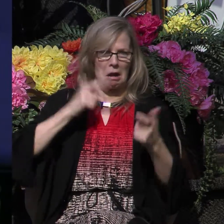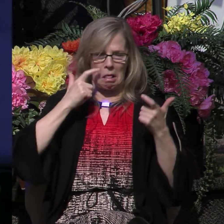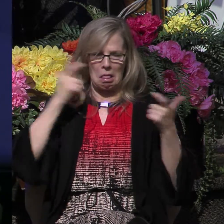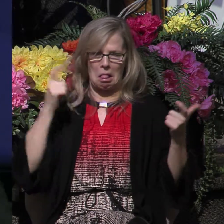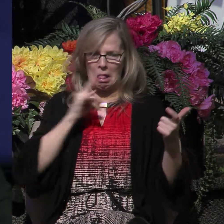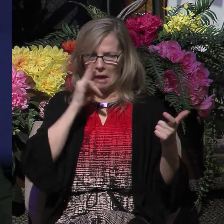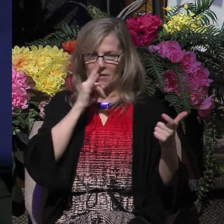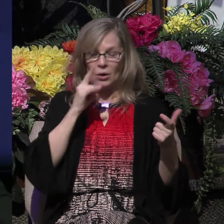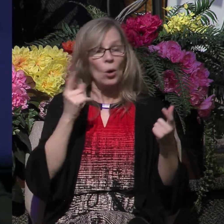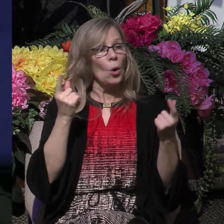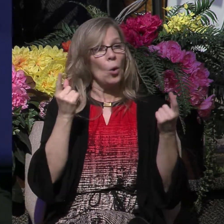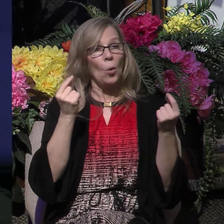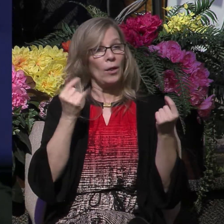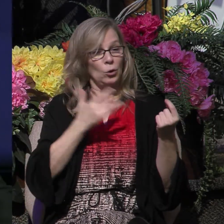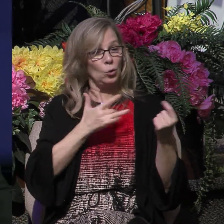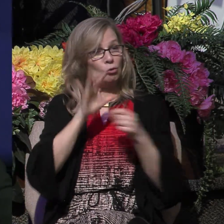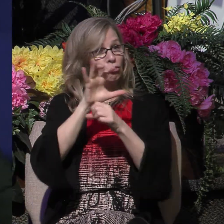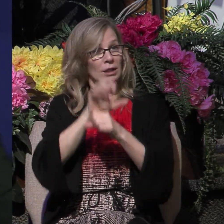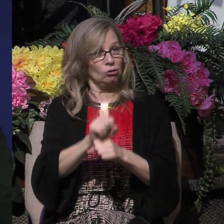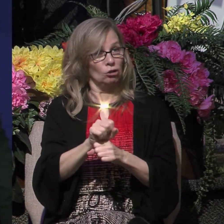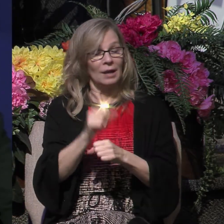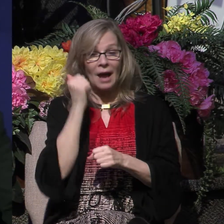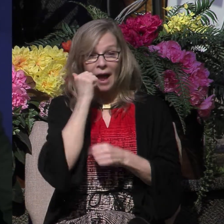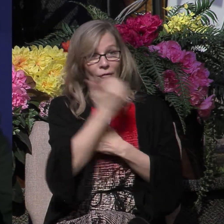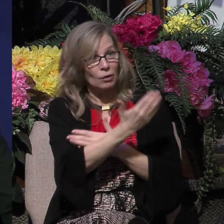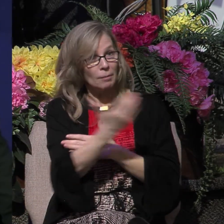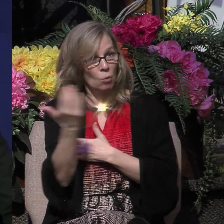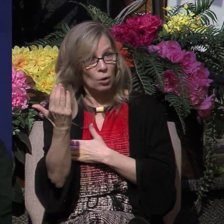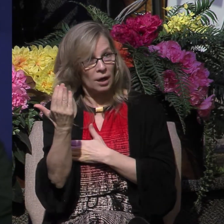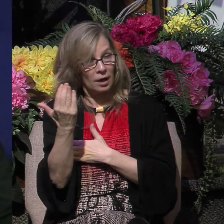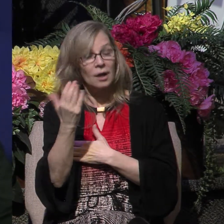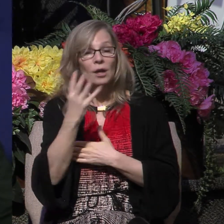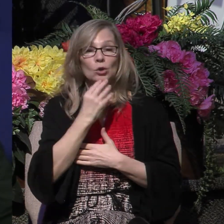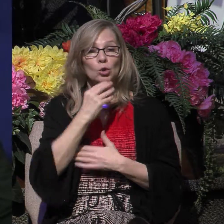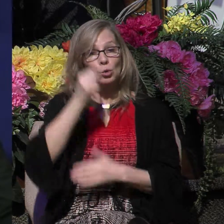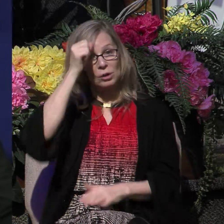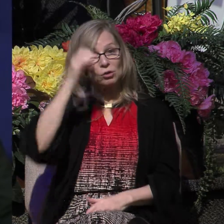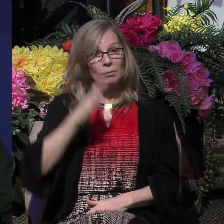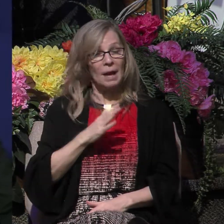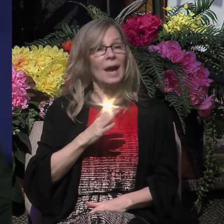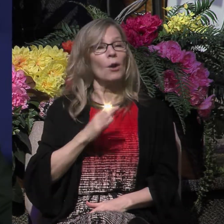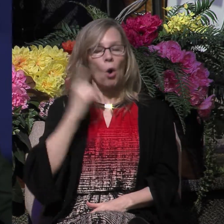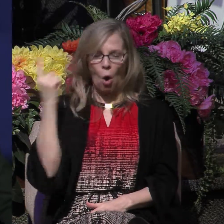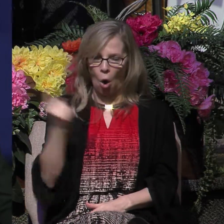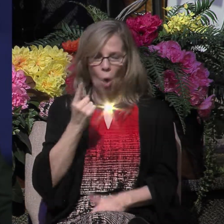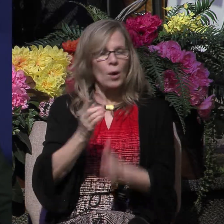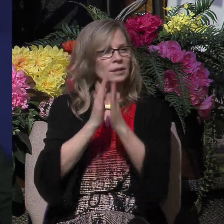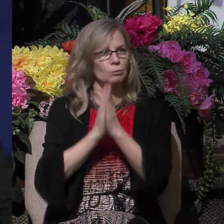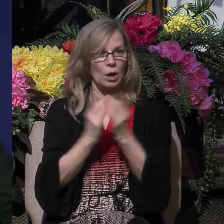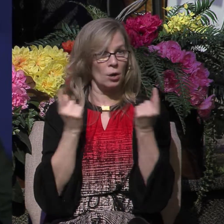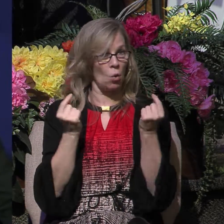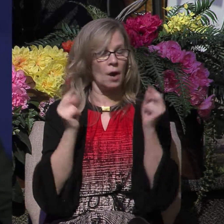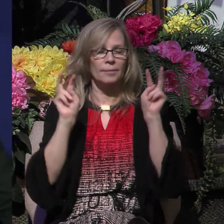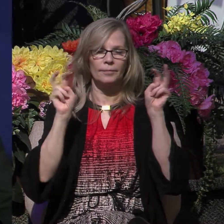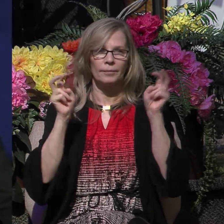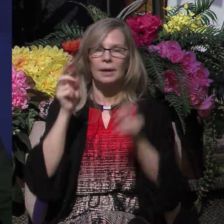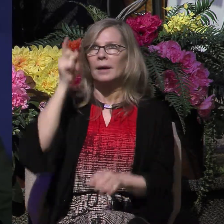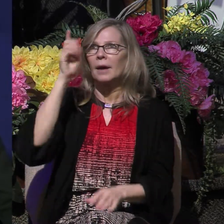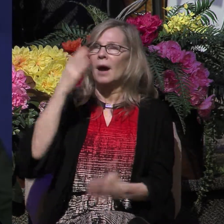morning upon awakening, a Jewish man would pray these words, God, I thank thee that thou hast not made me a